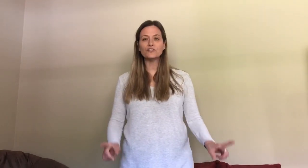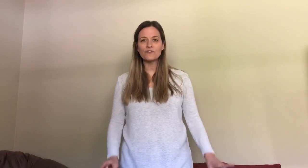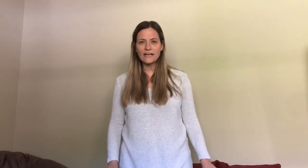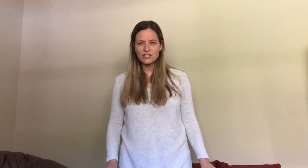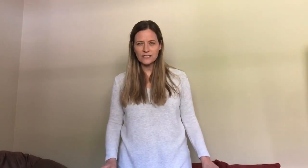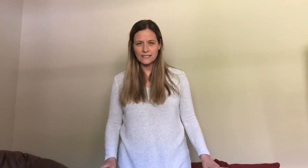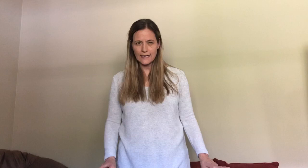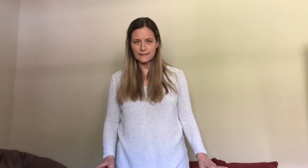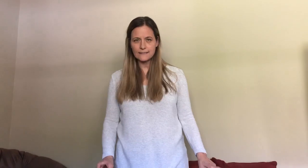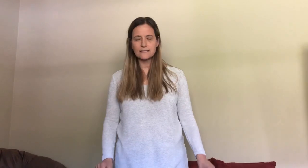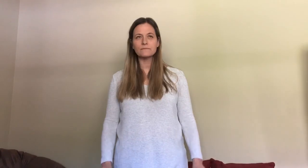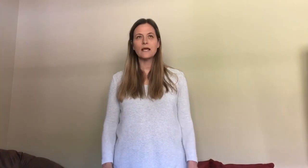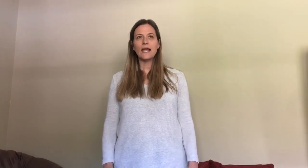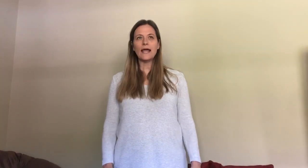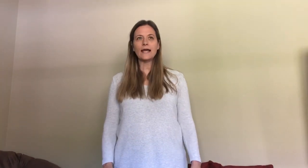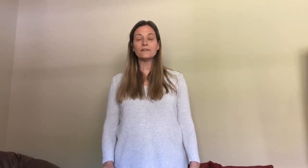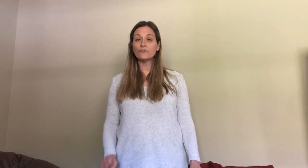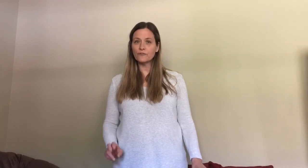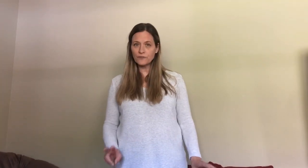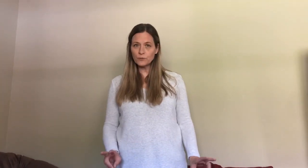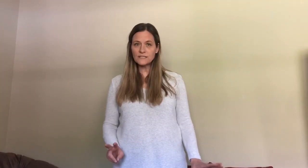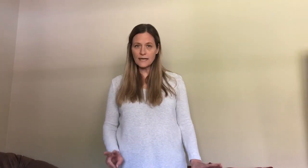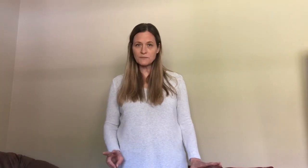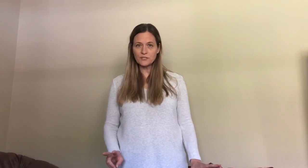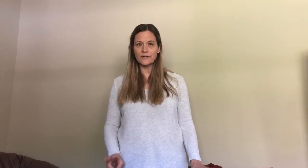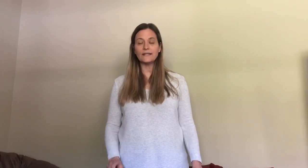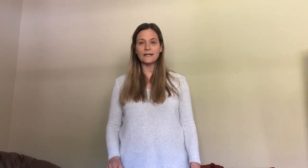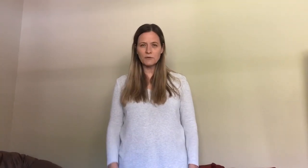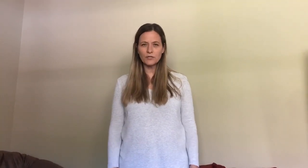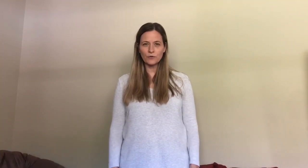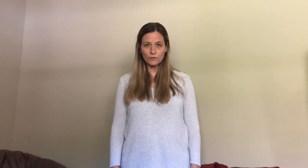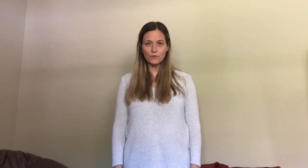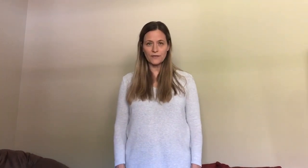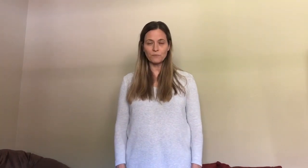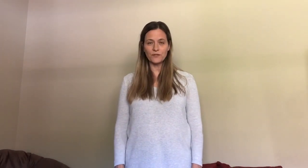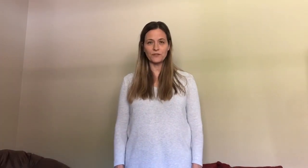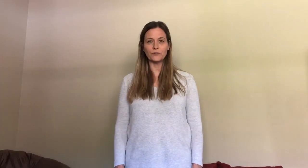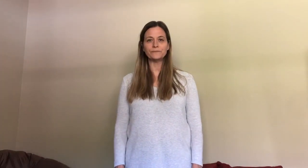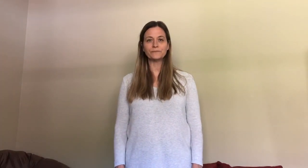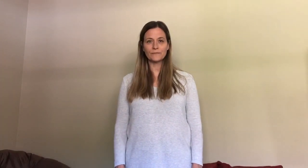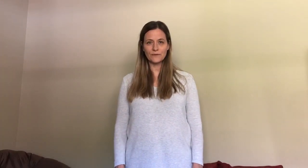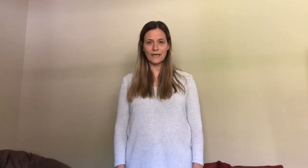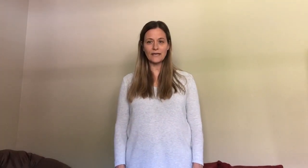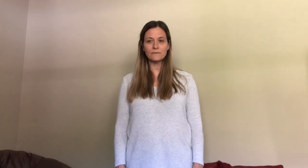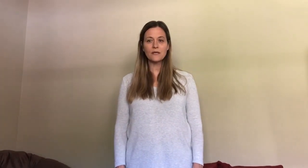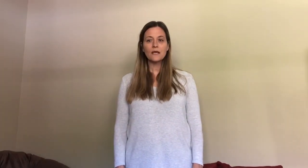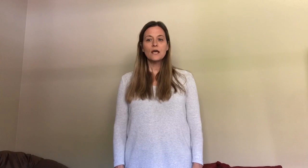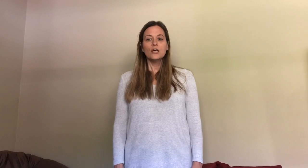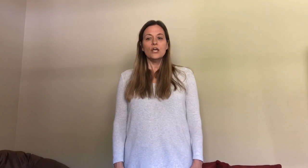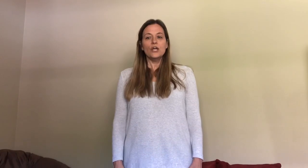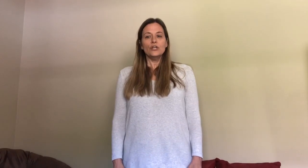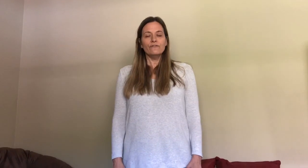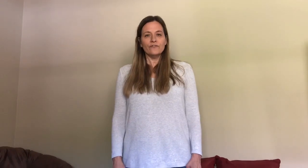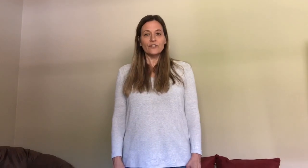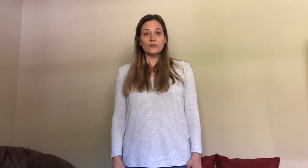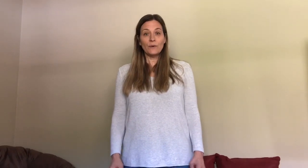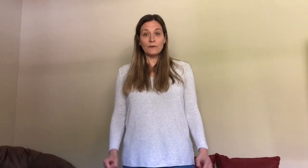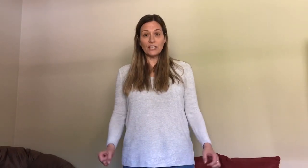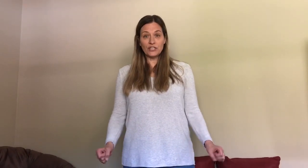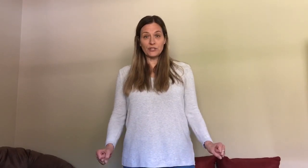direction dance and there are a few steps to it and I'm gonna go through them with you okay first you what we're gonna do